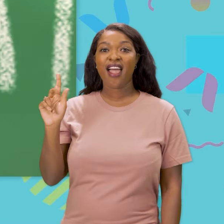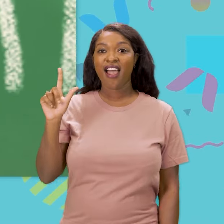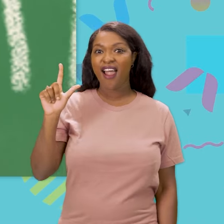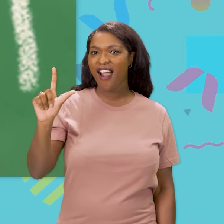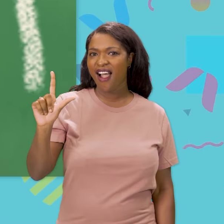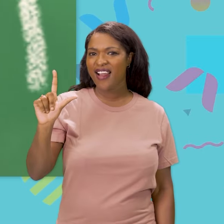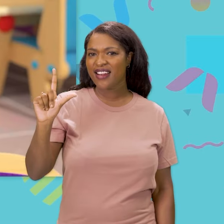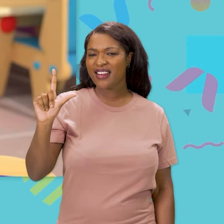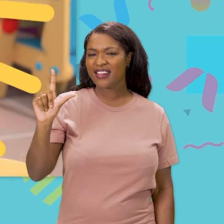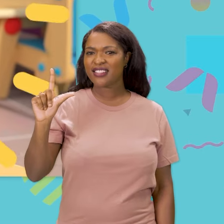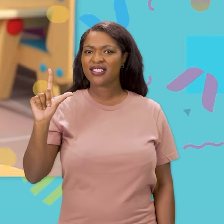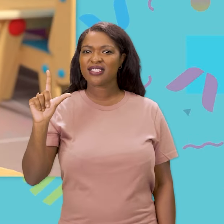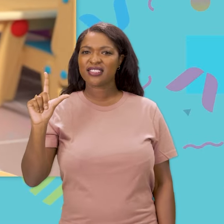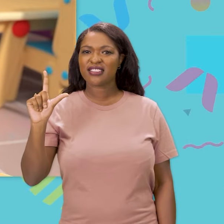L,